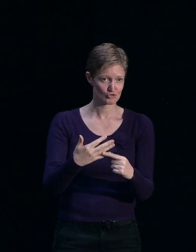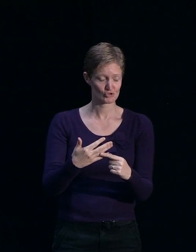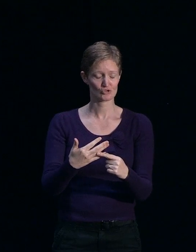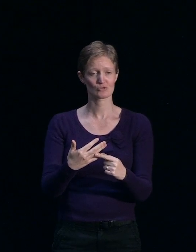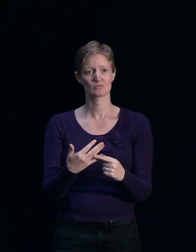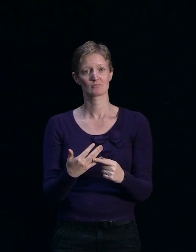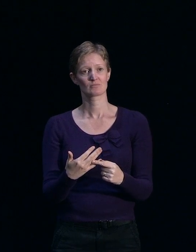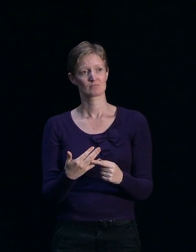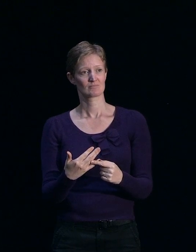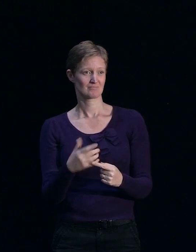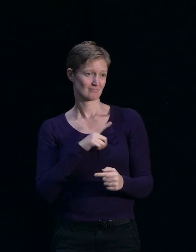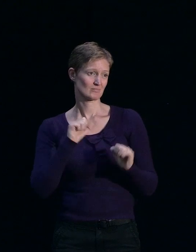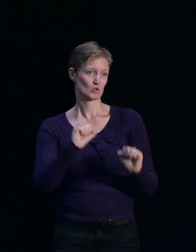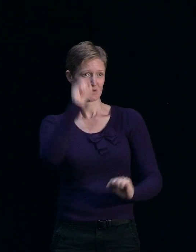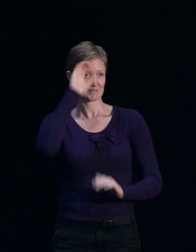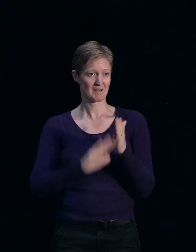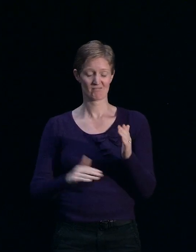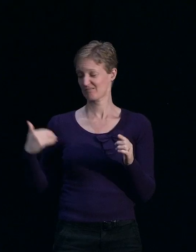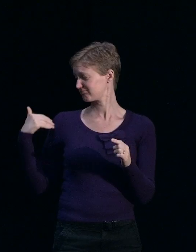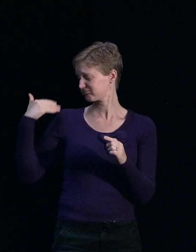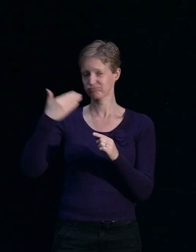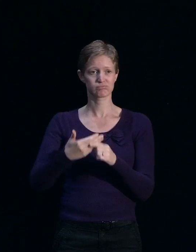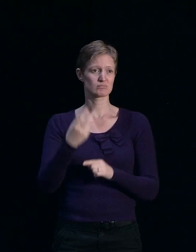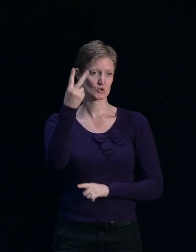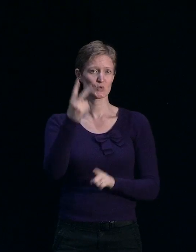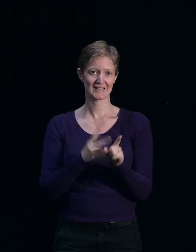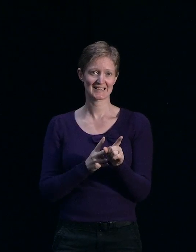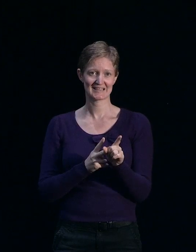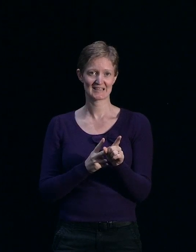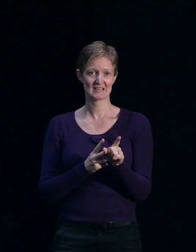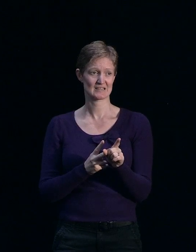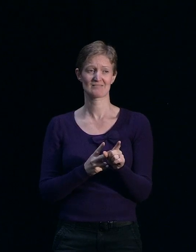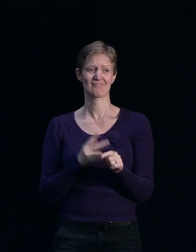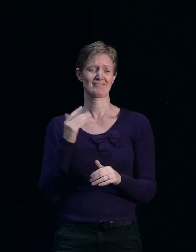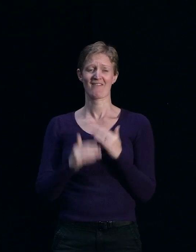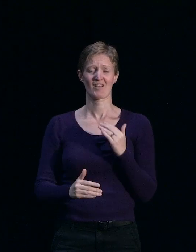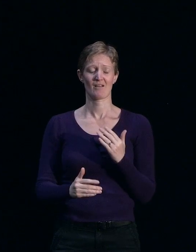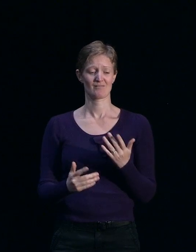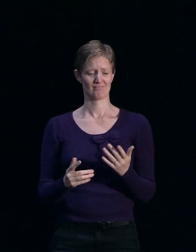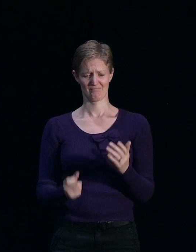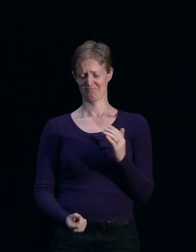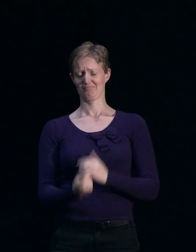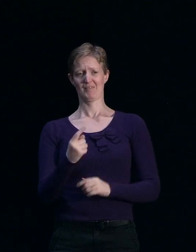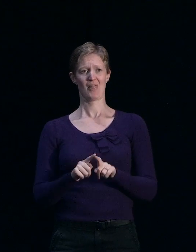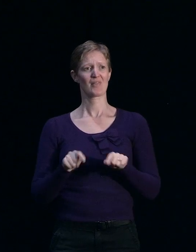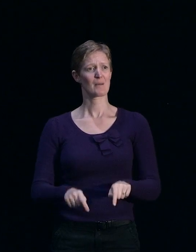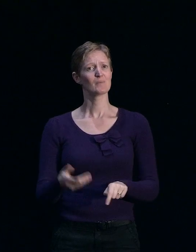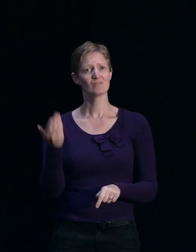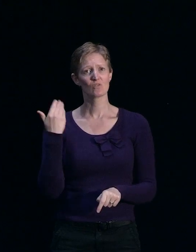experiences of the last two years. Unprecedented, personally